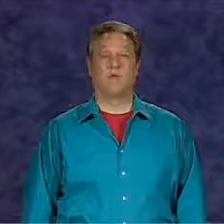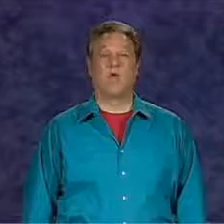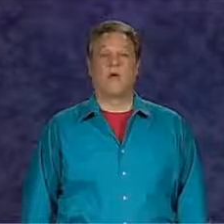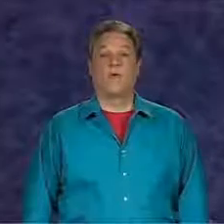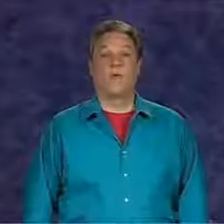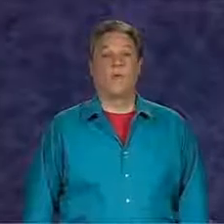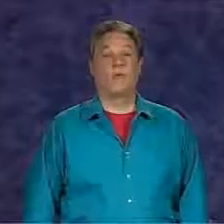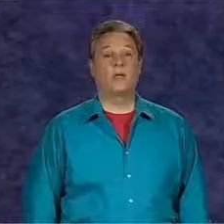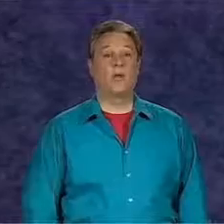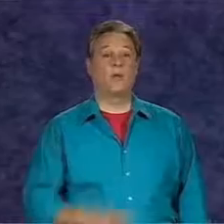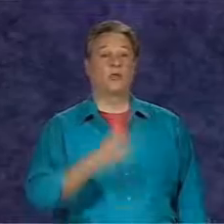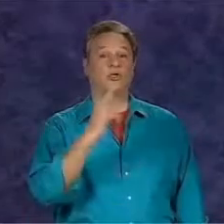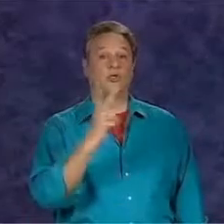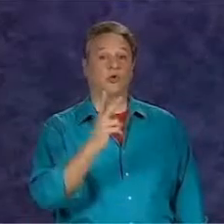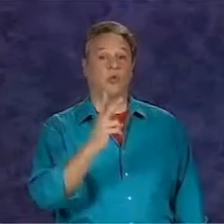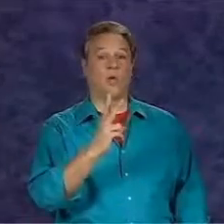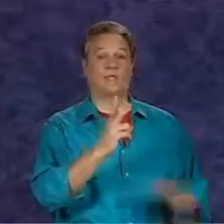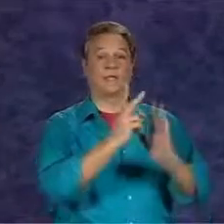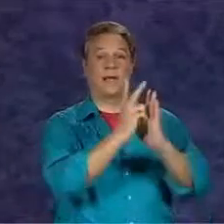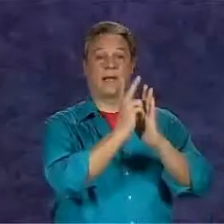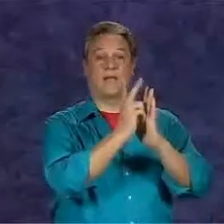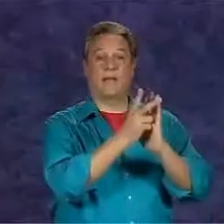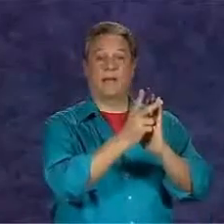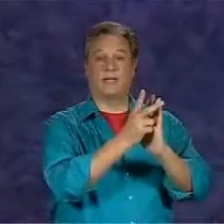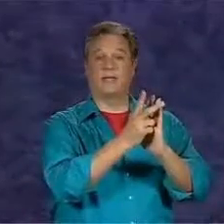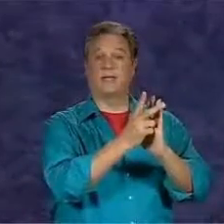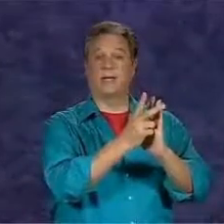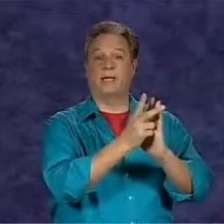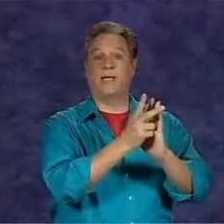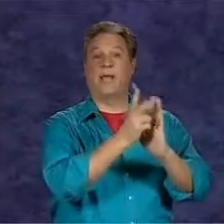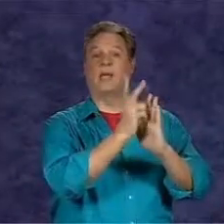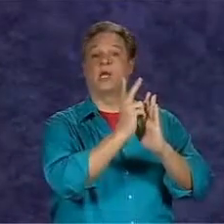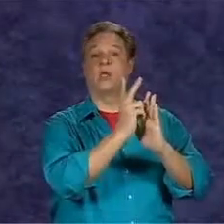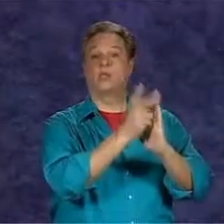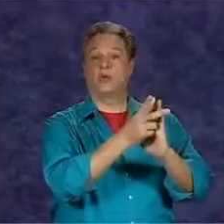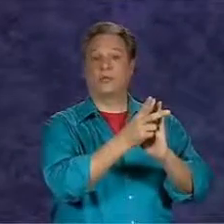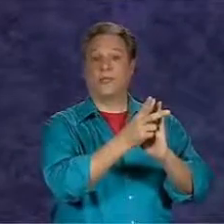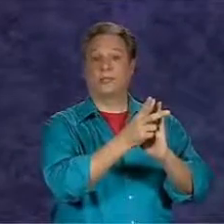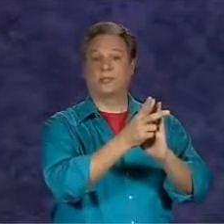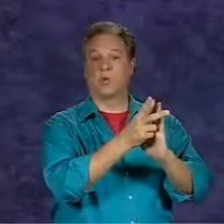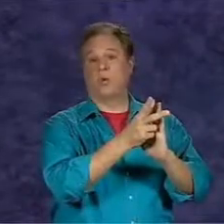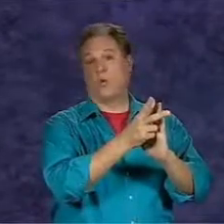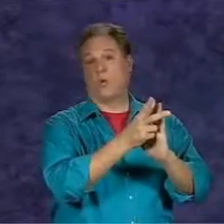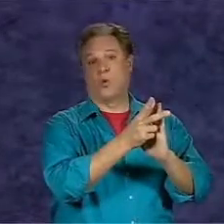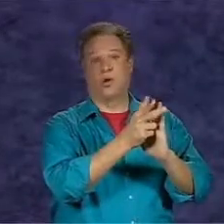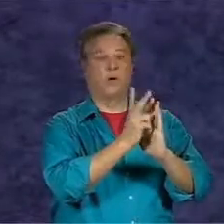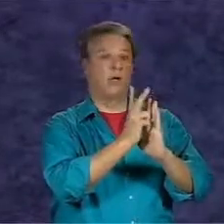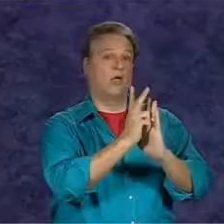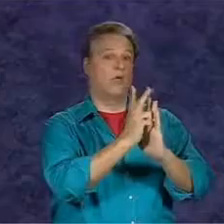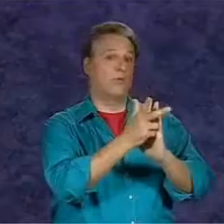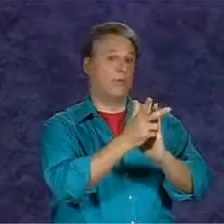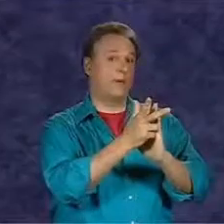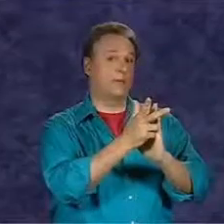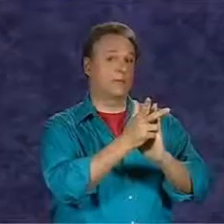Form the number 2 while signing minute to indicate 2 minutes, or 3 minutes,